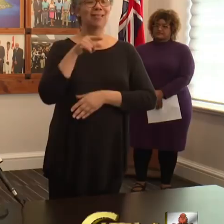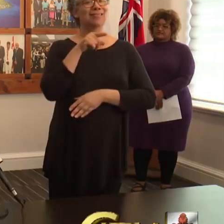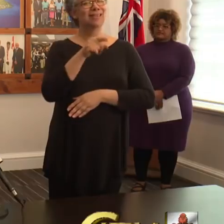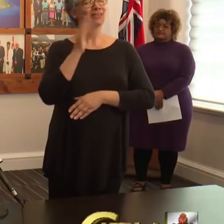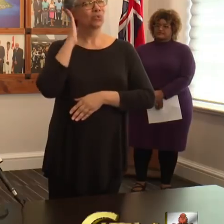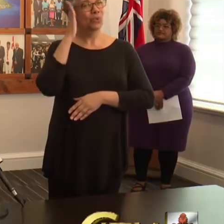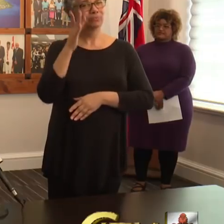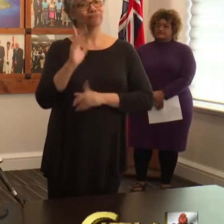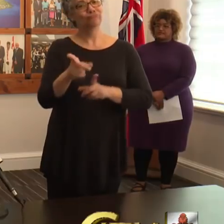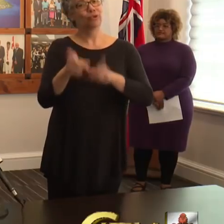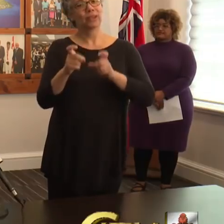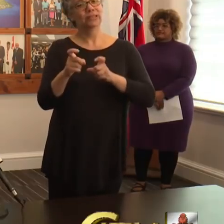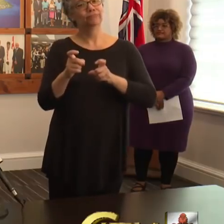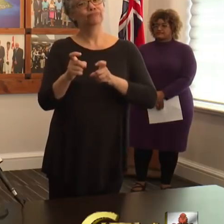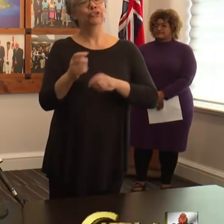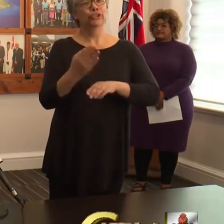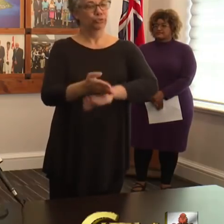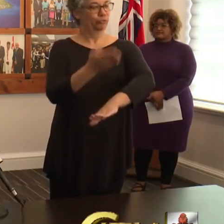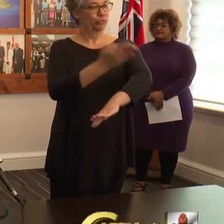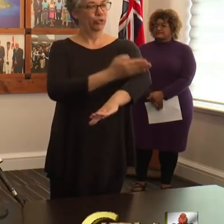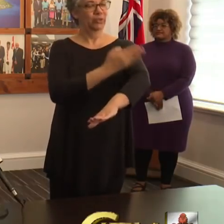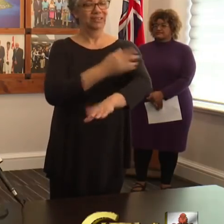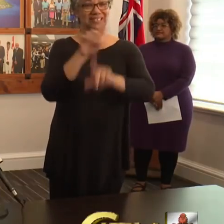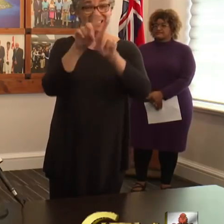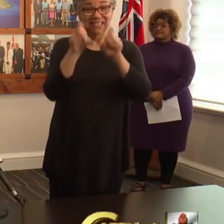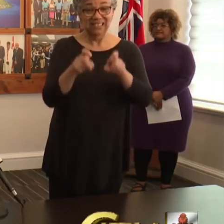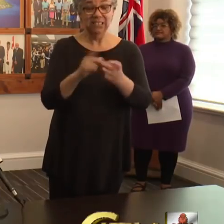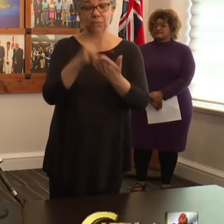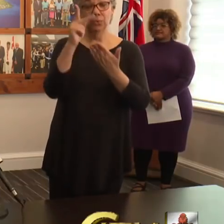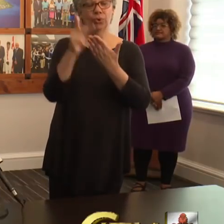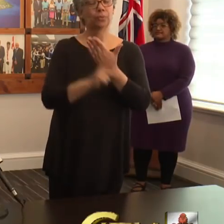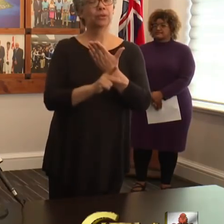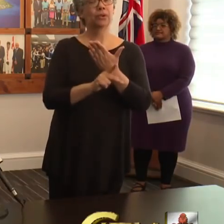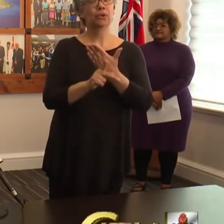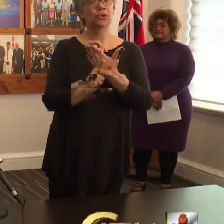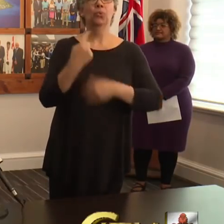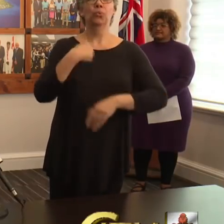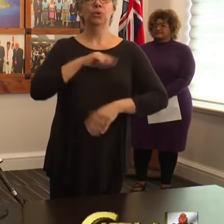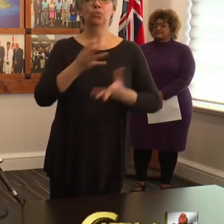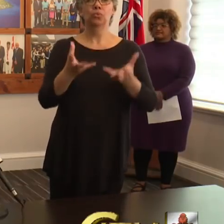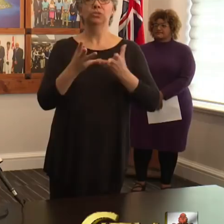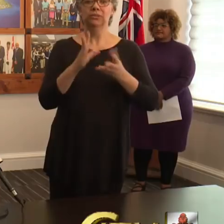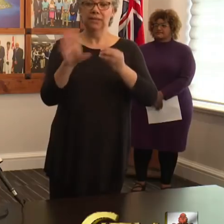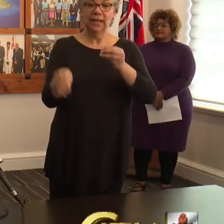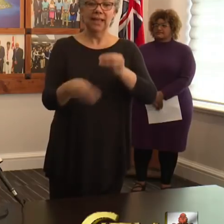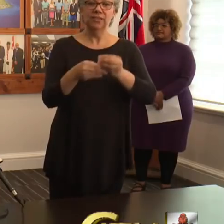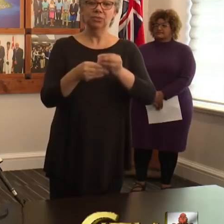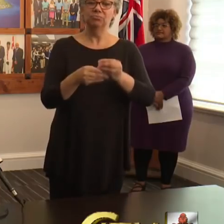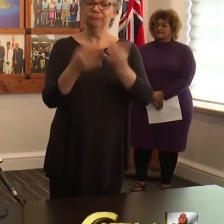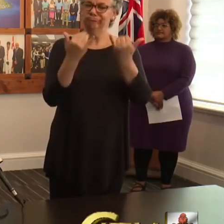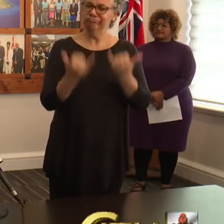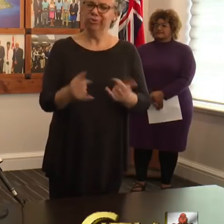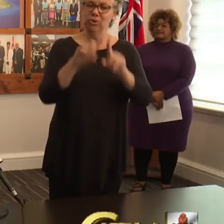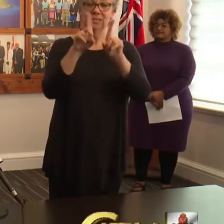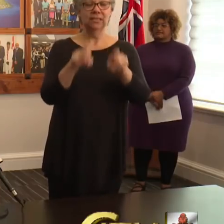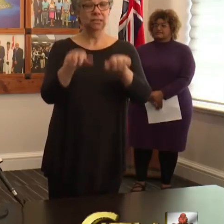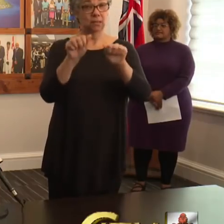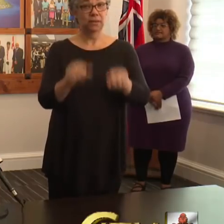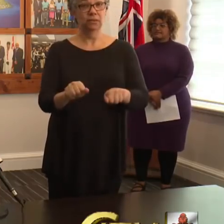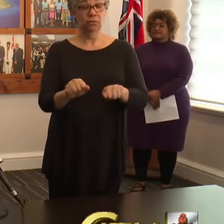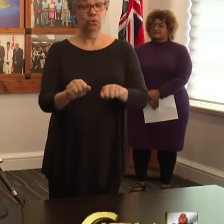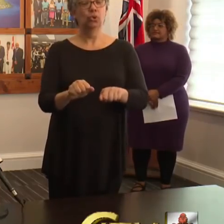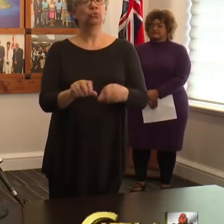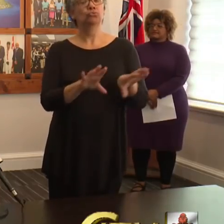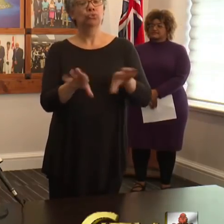ramp up our testing program as we will be looking to add to our current testing capabilities to offer more widespread